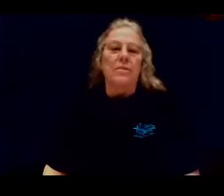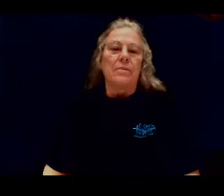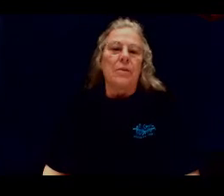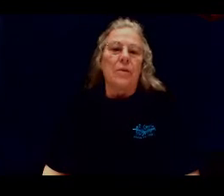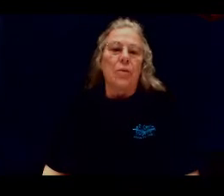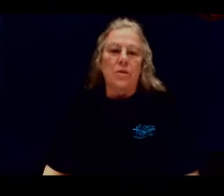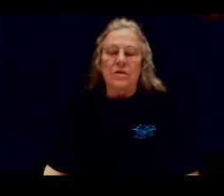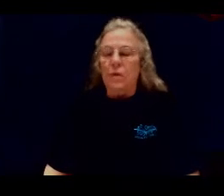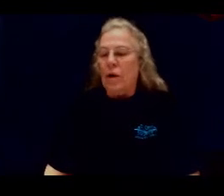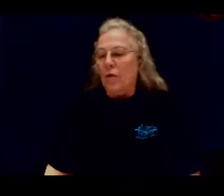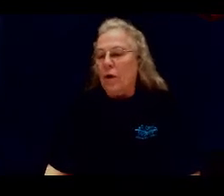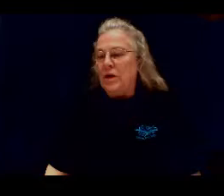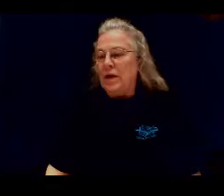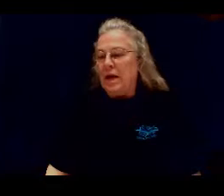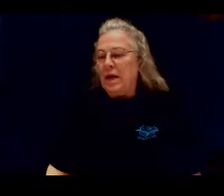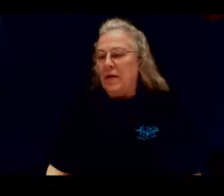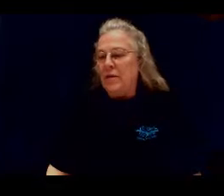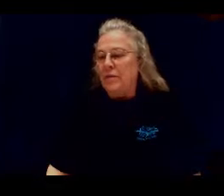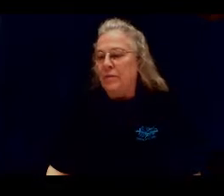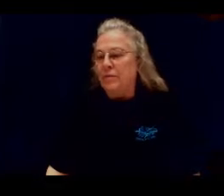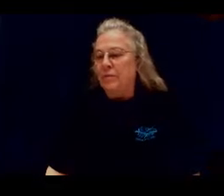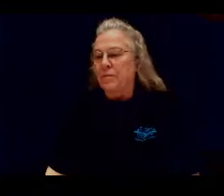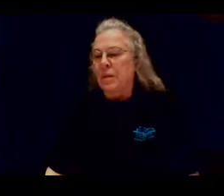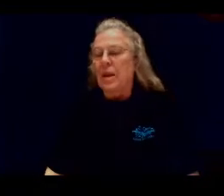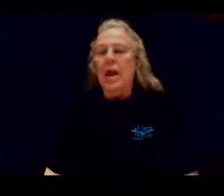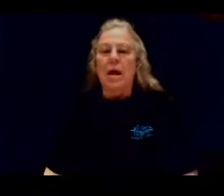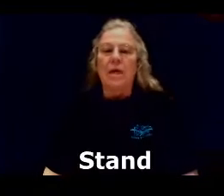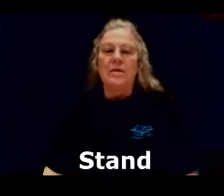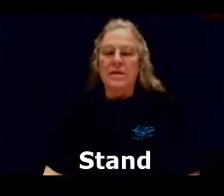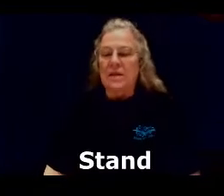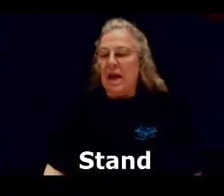The words that we are going to need, stand.